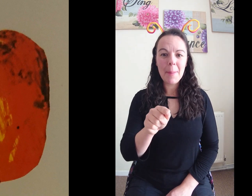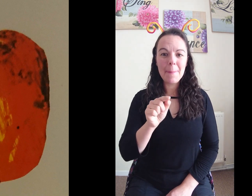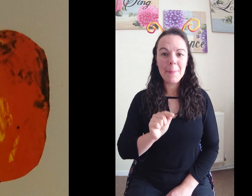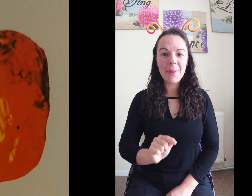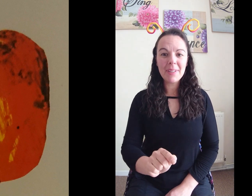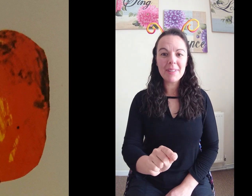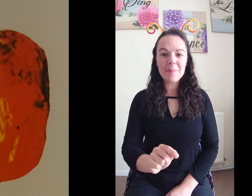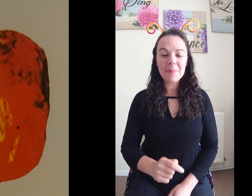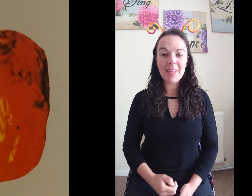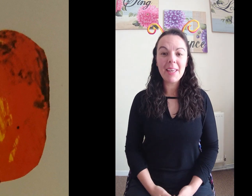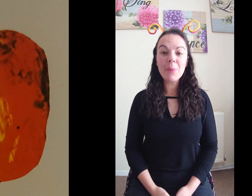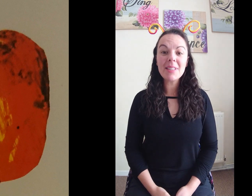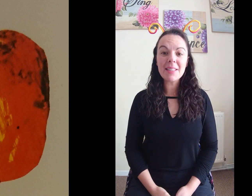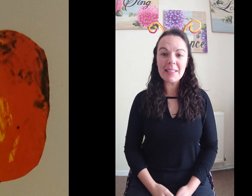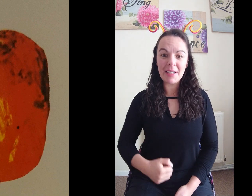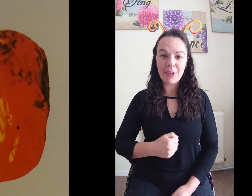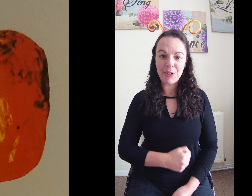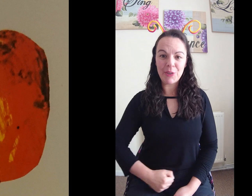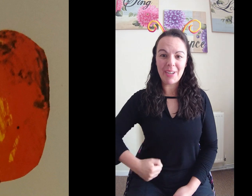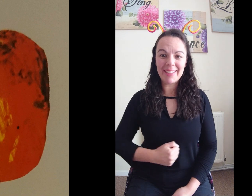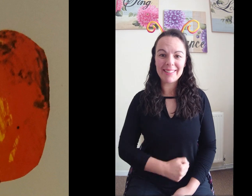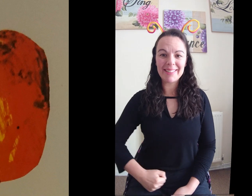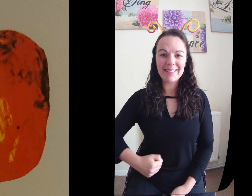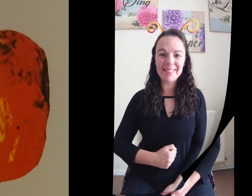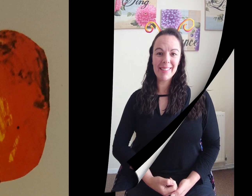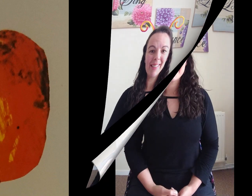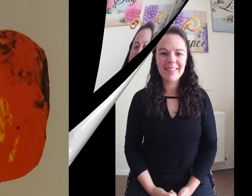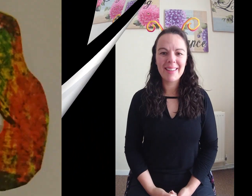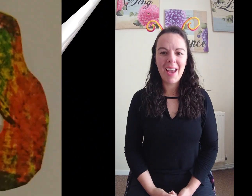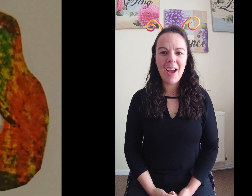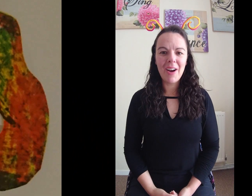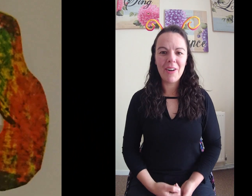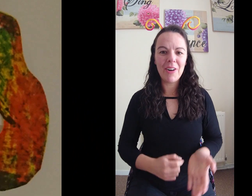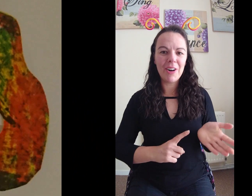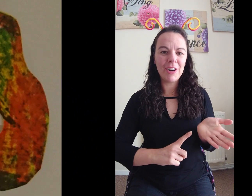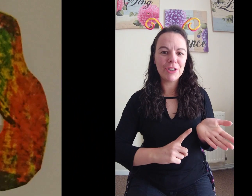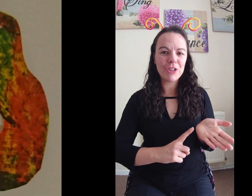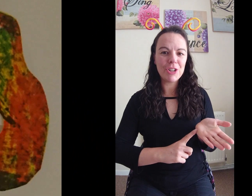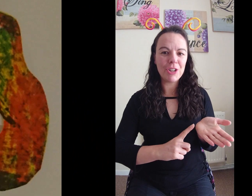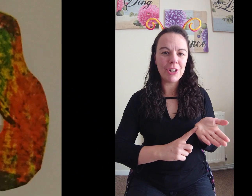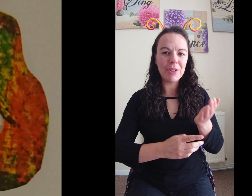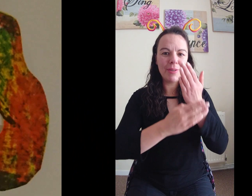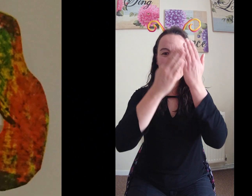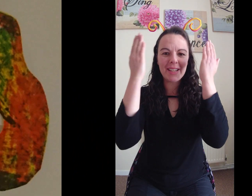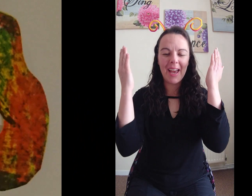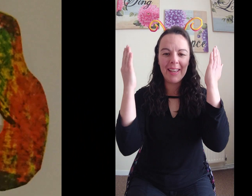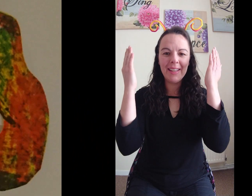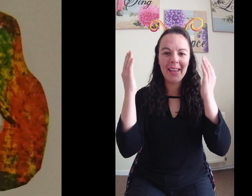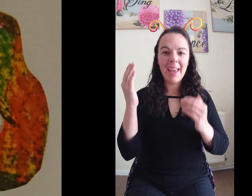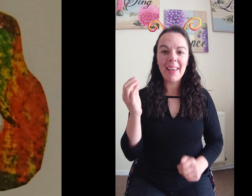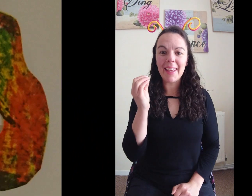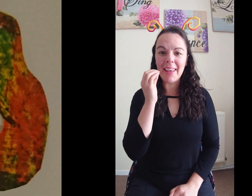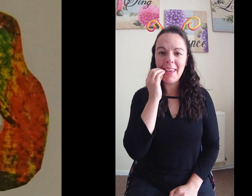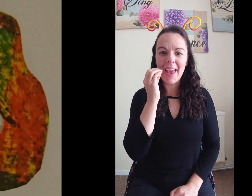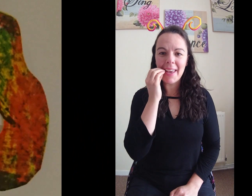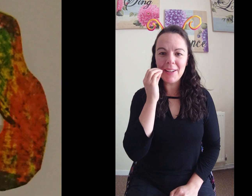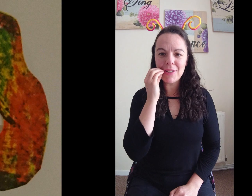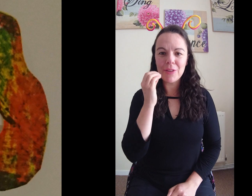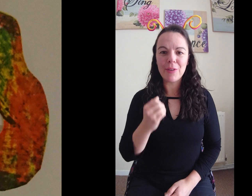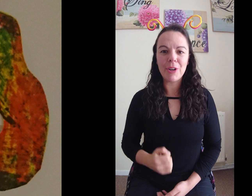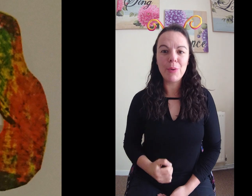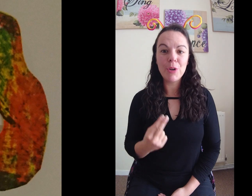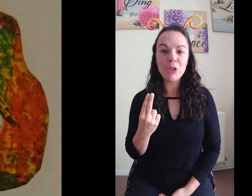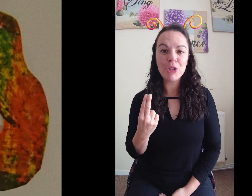But he was still hungry. On Tuesday he